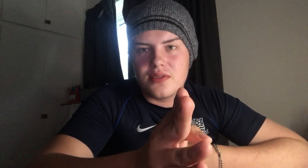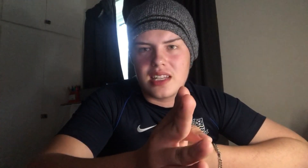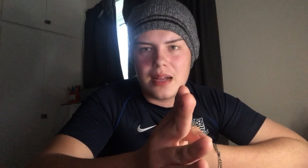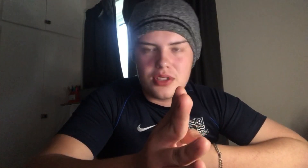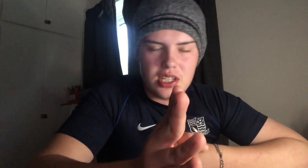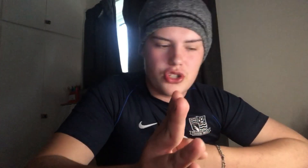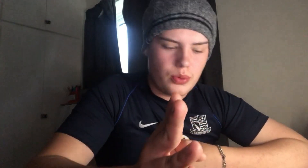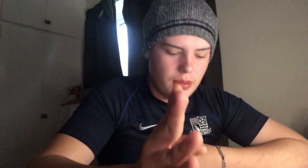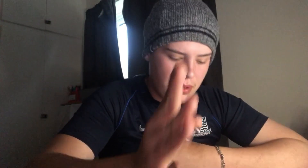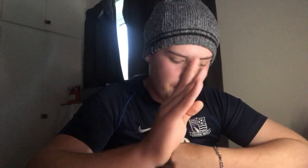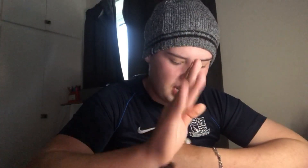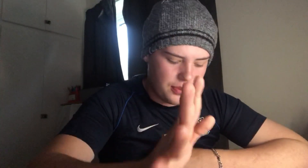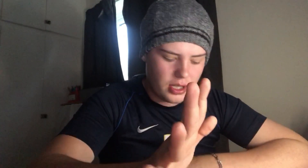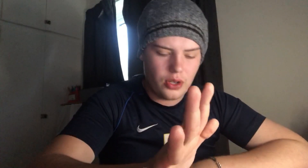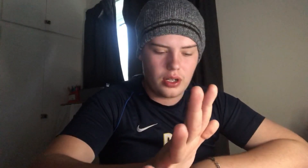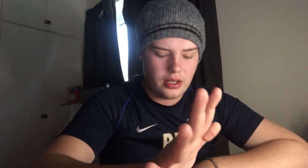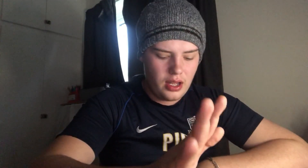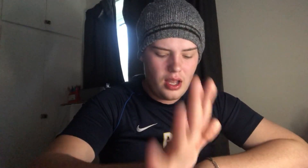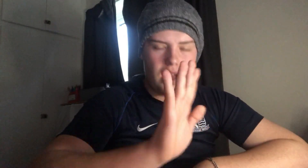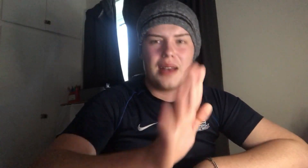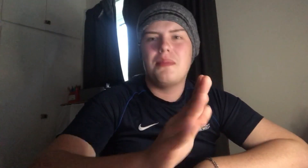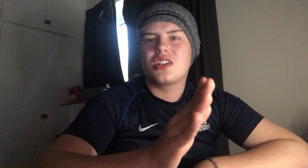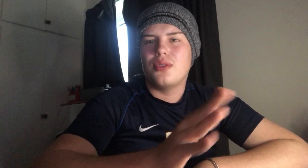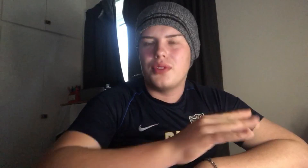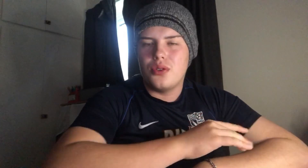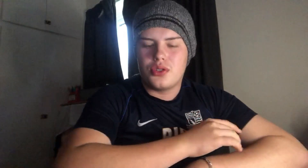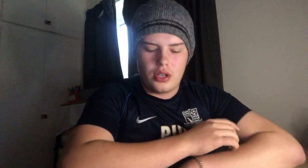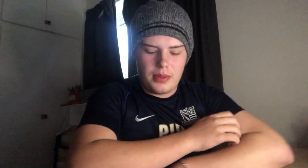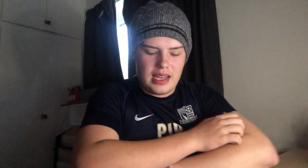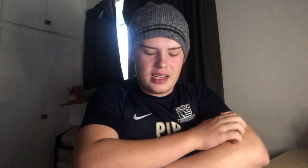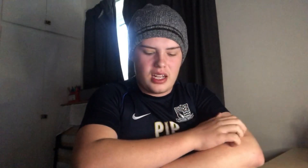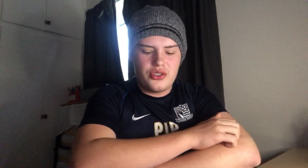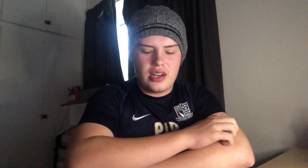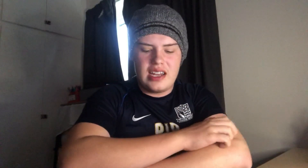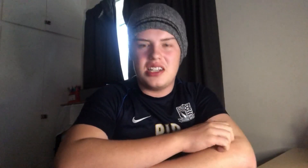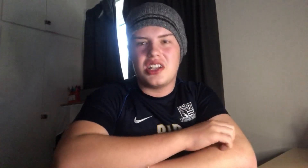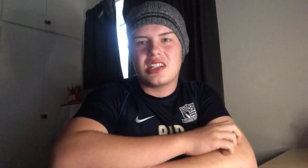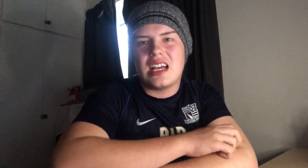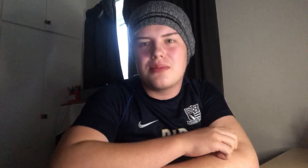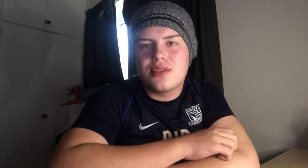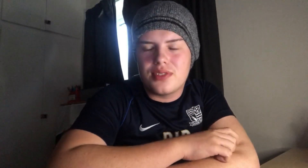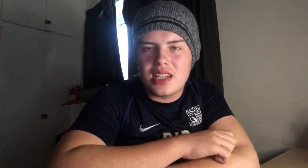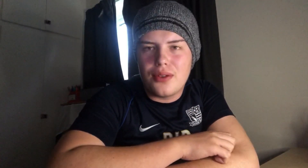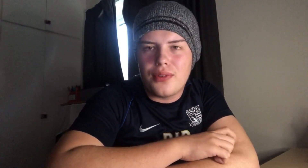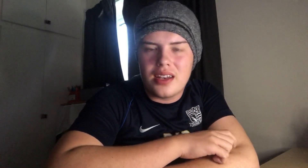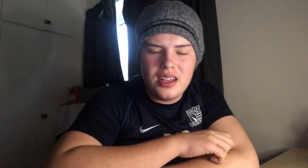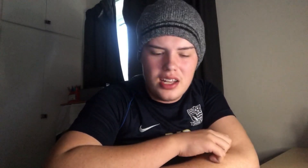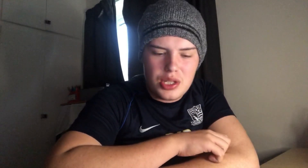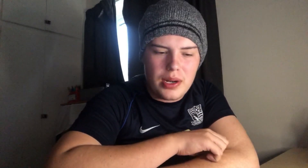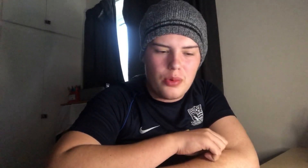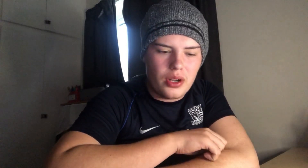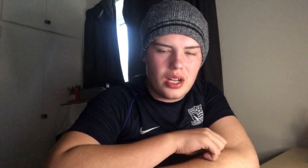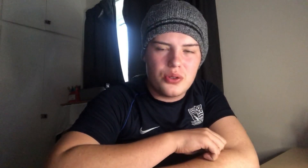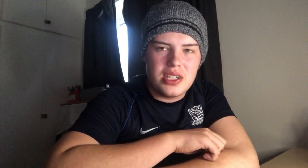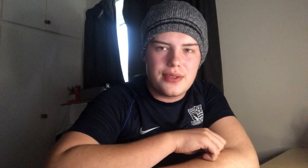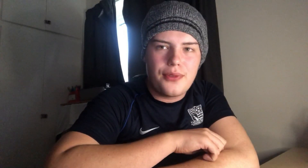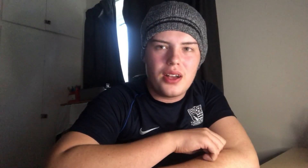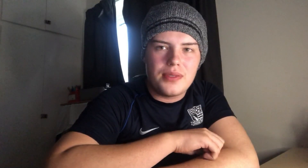the captaincy, John White. But back to McLaughlin. I had mixed reviews on him. He had 186 apps for Southend, 21 goals in his five